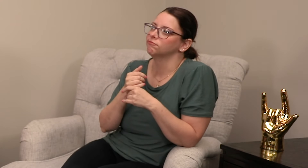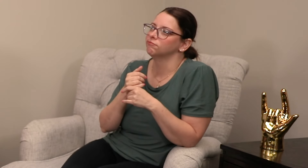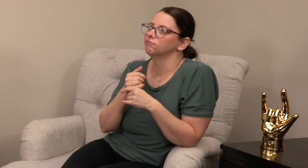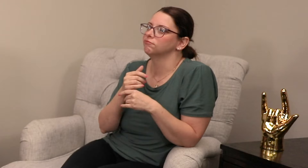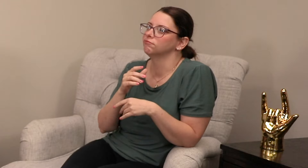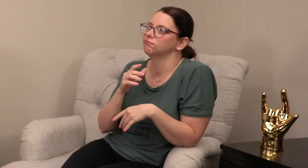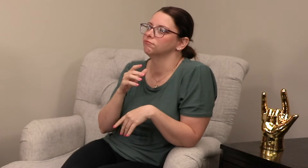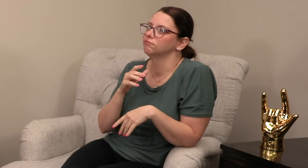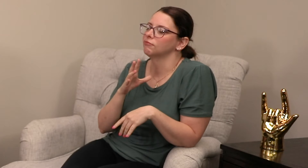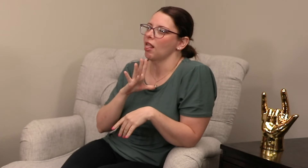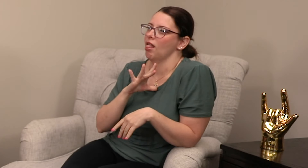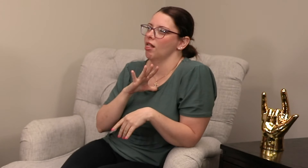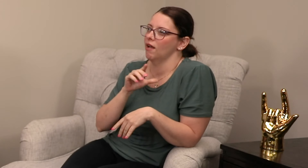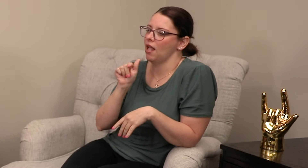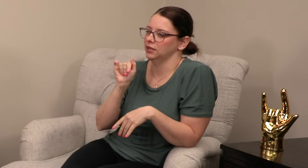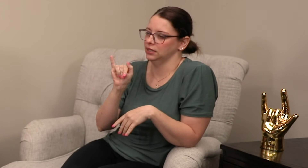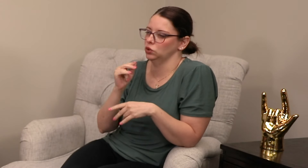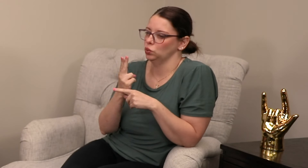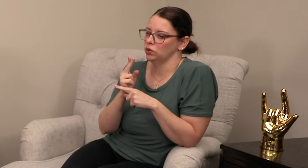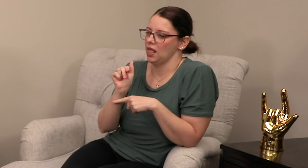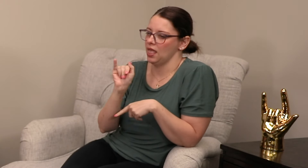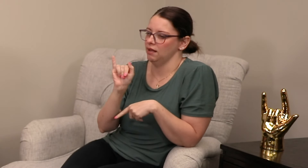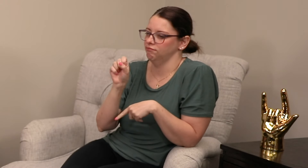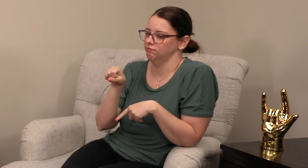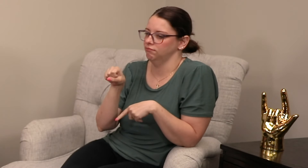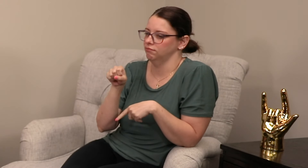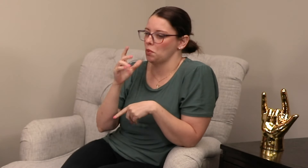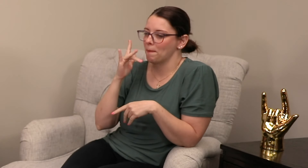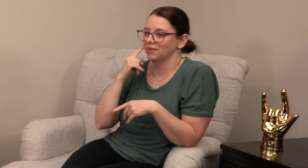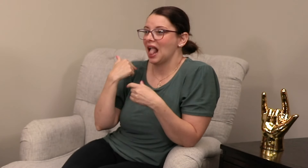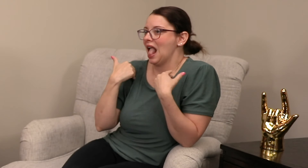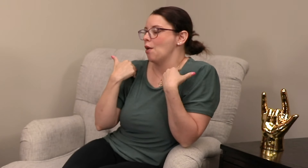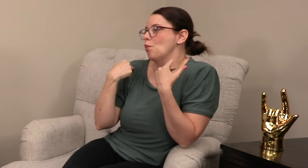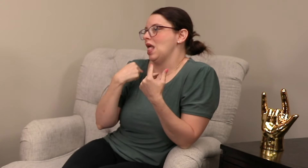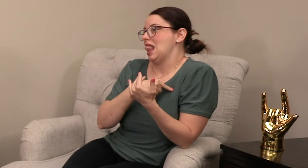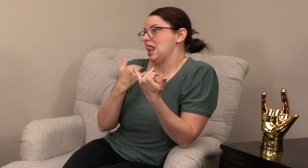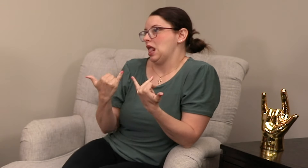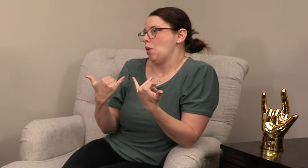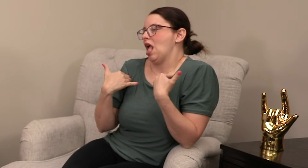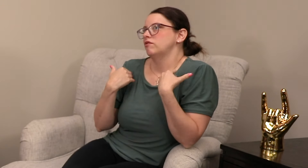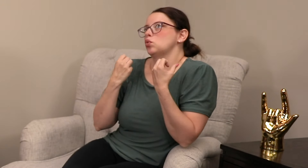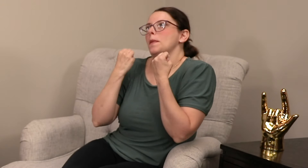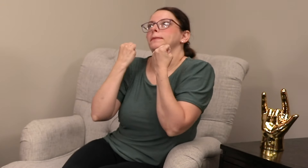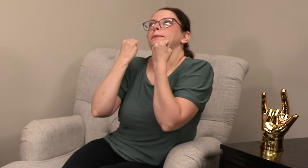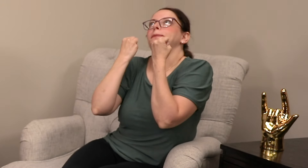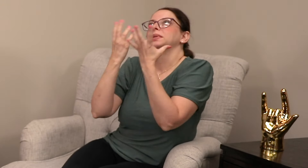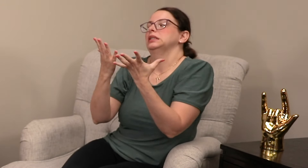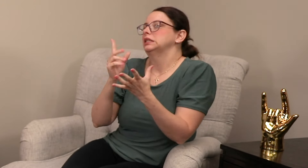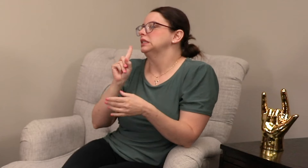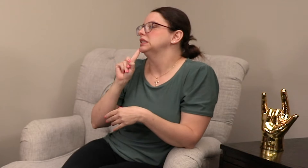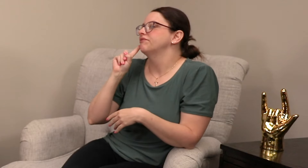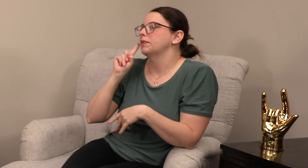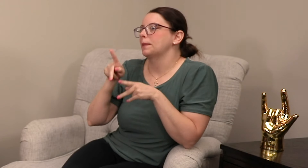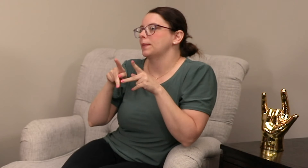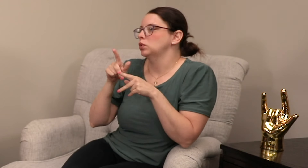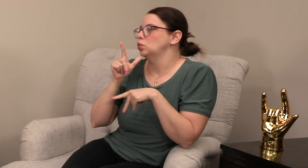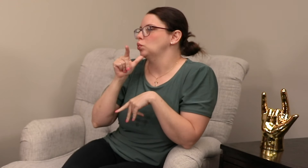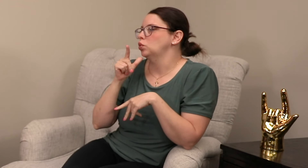like I think it'd be cool to use it because right now, I mean, we have so many deaf